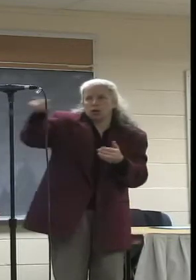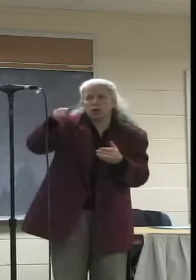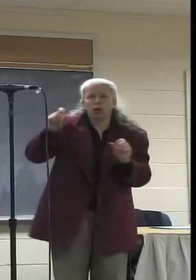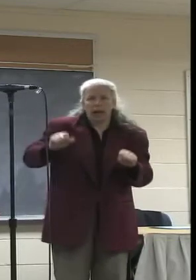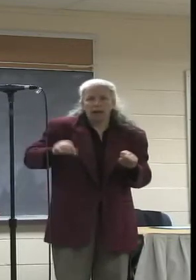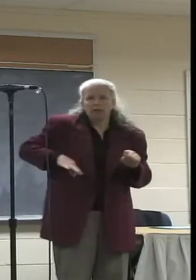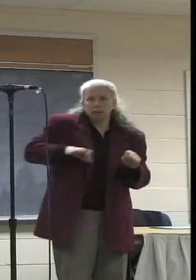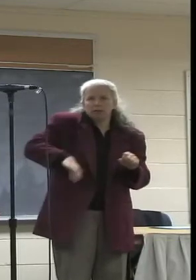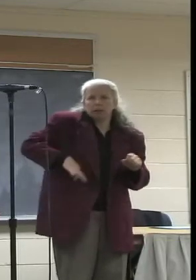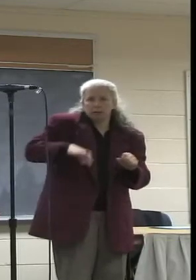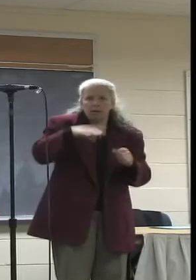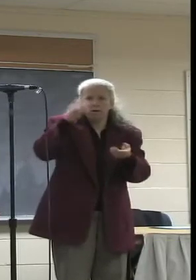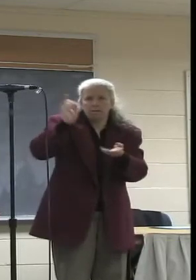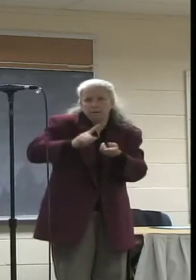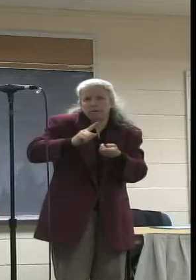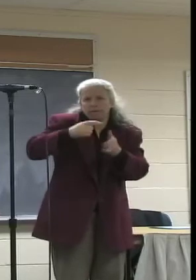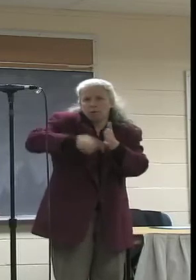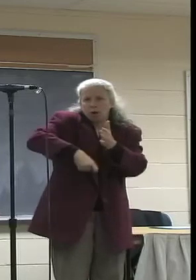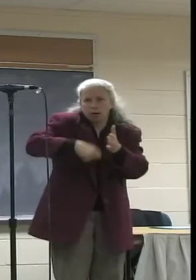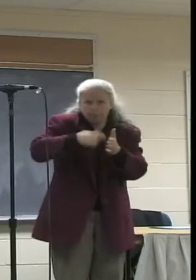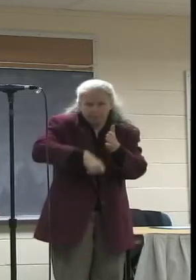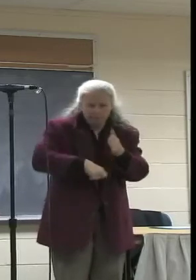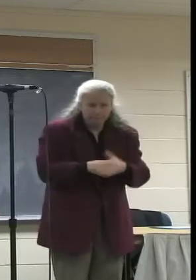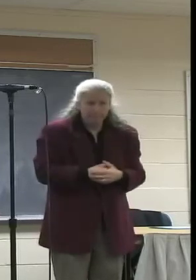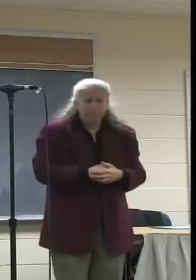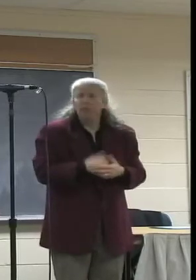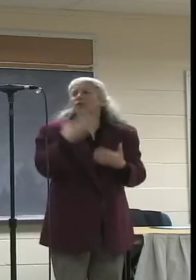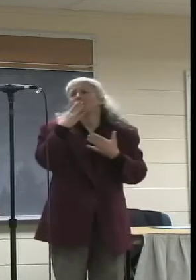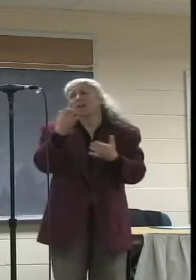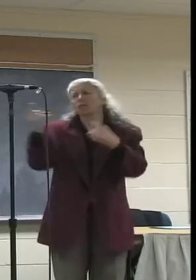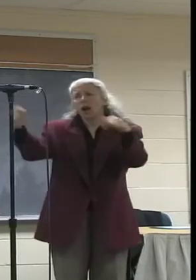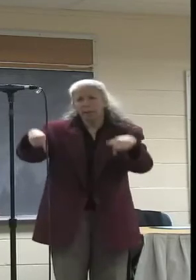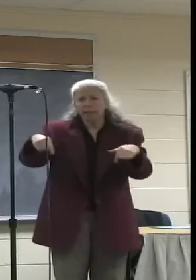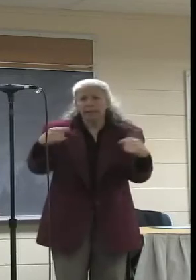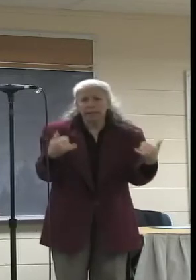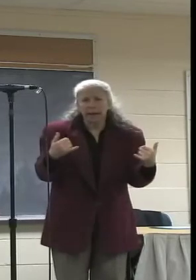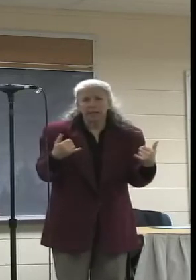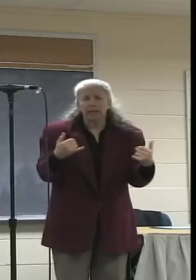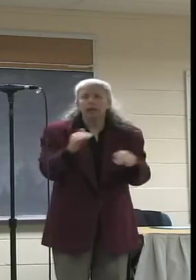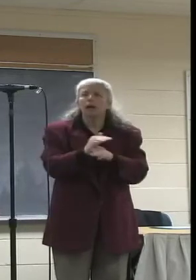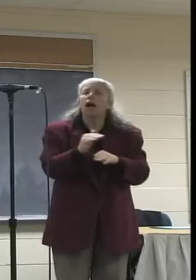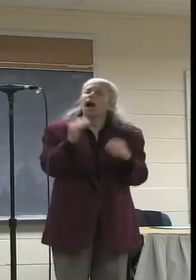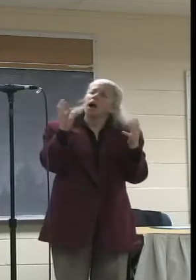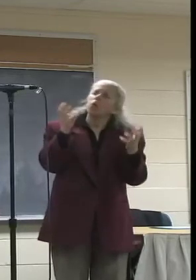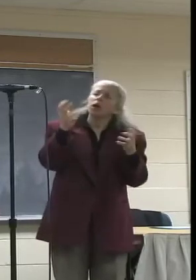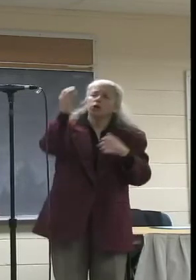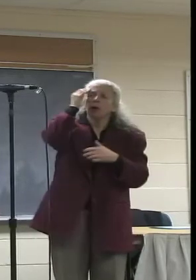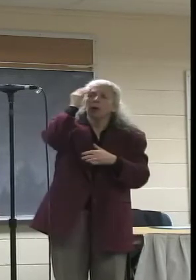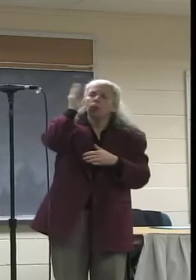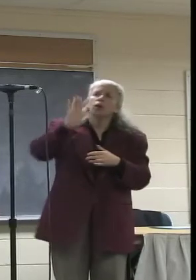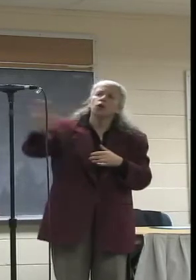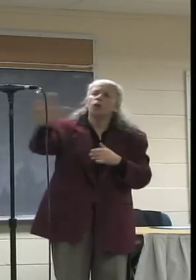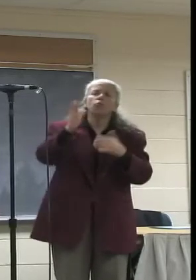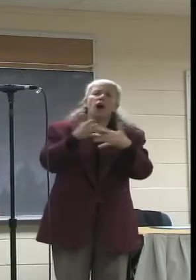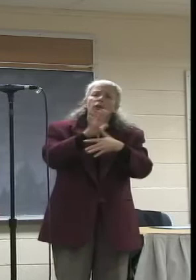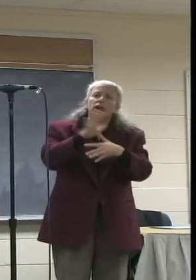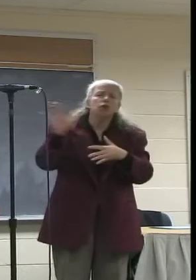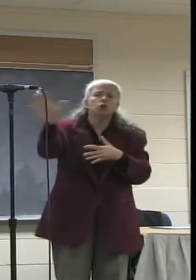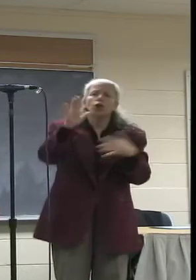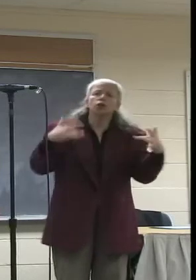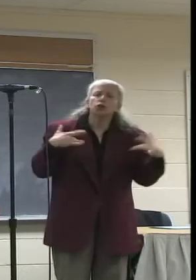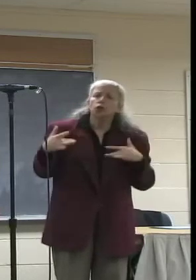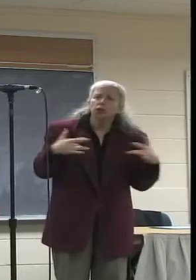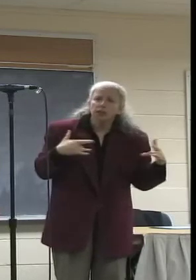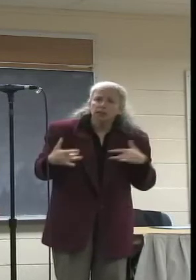I thank all of you for attending this evening. It's important to know the priorities and concerns of our citizens for use in our ongoing